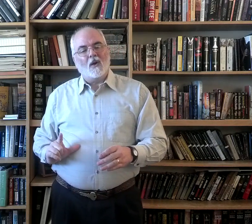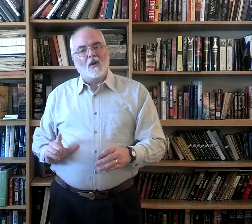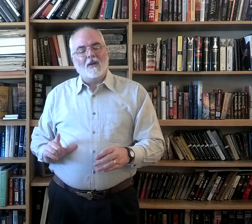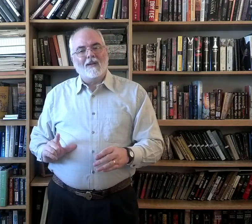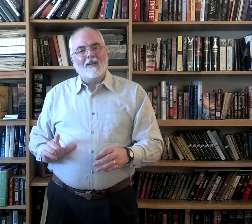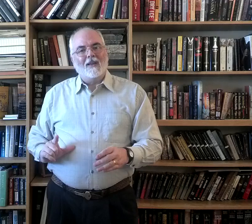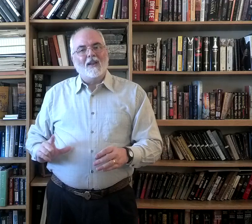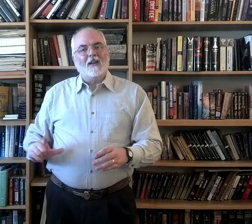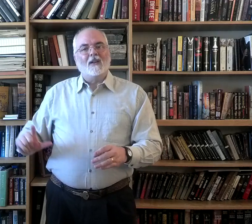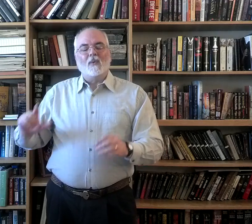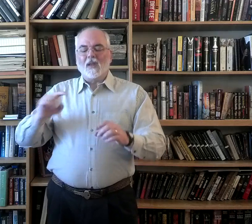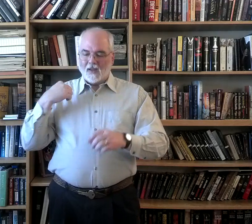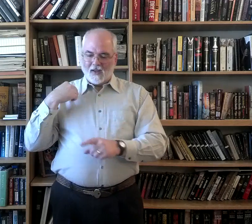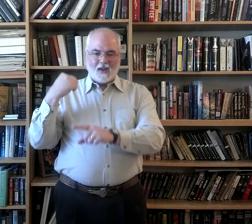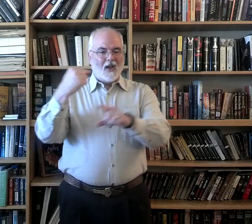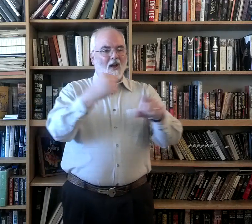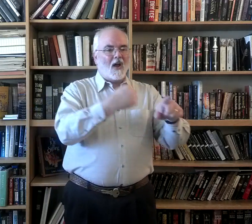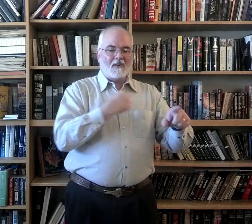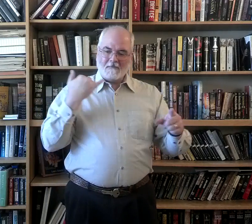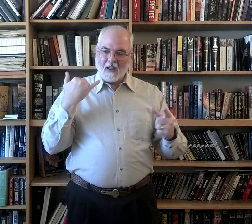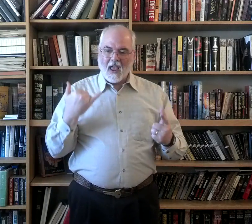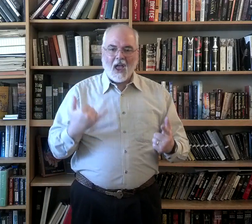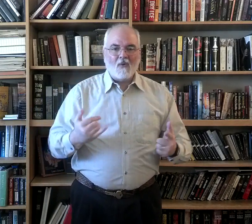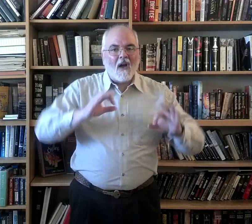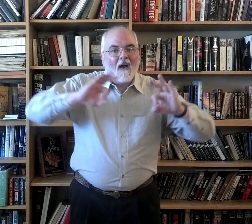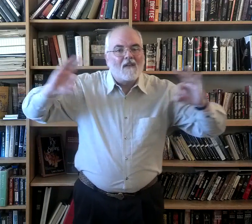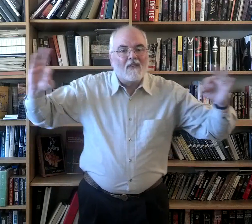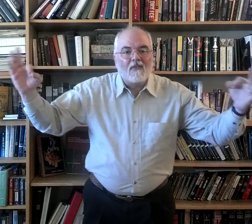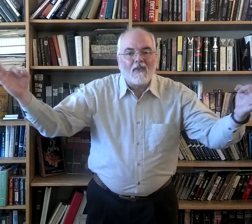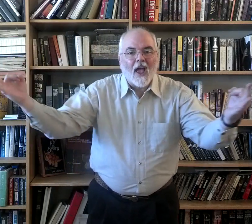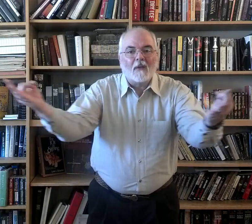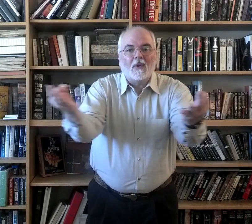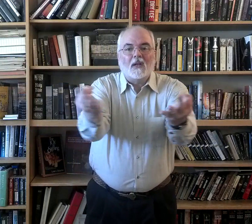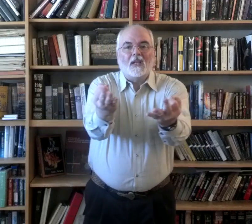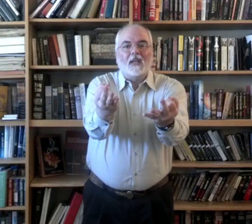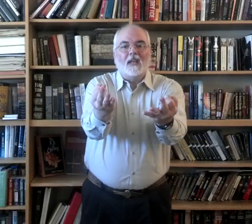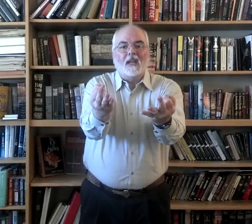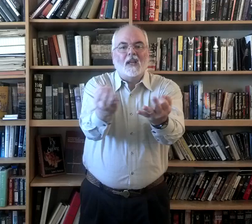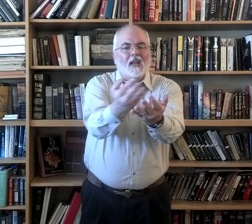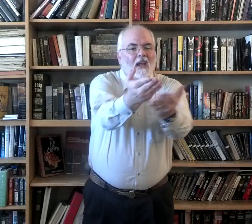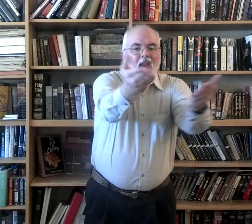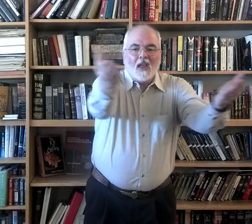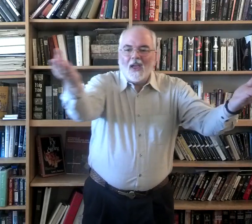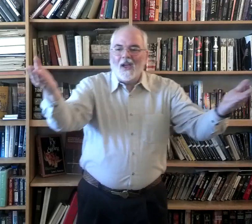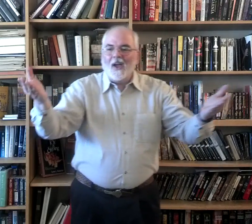We are now a family of